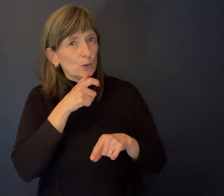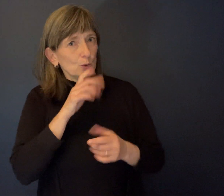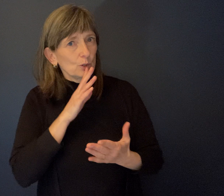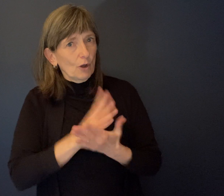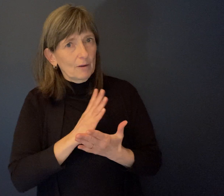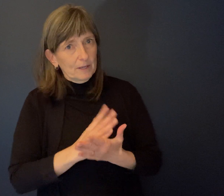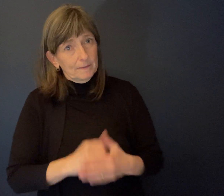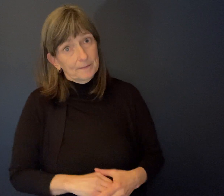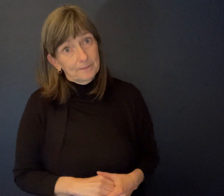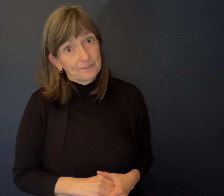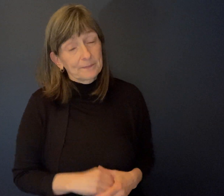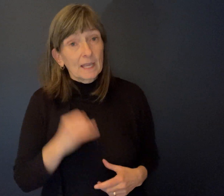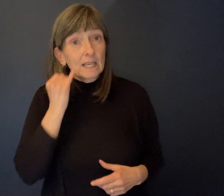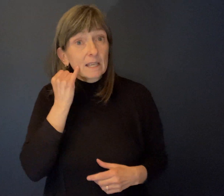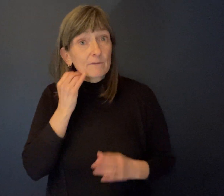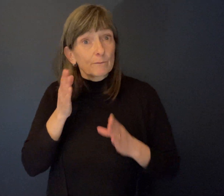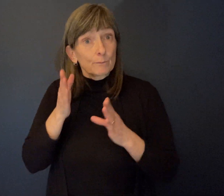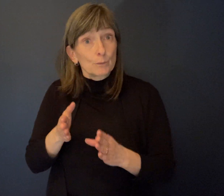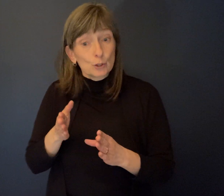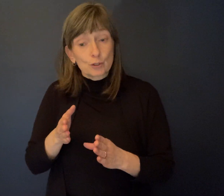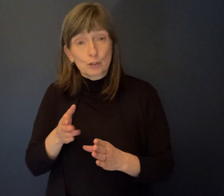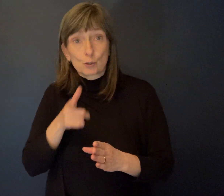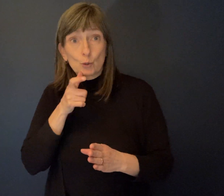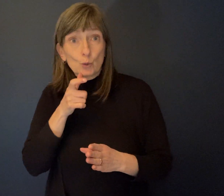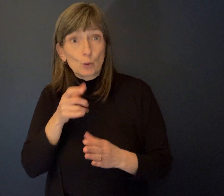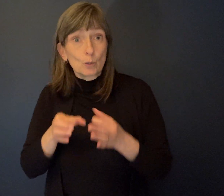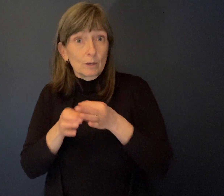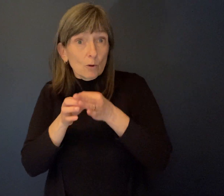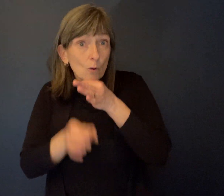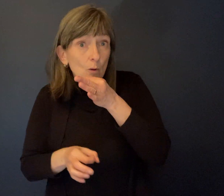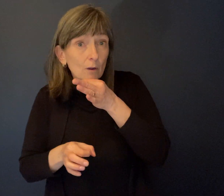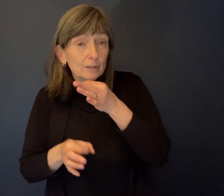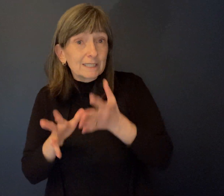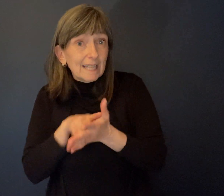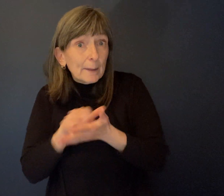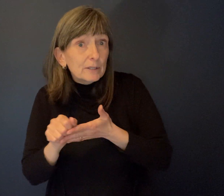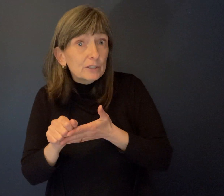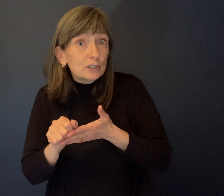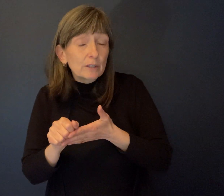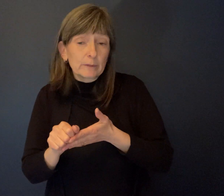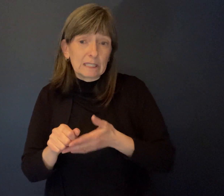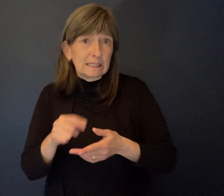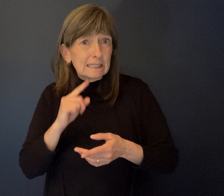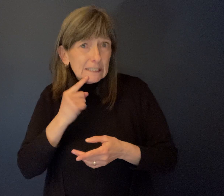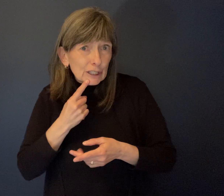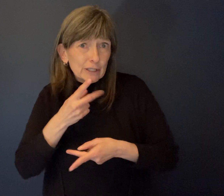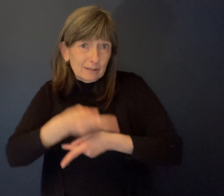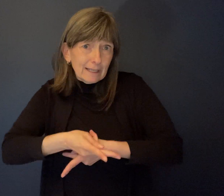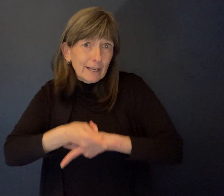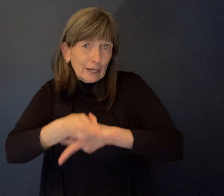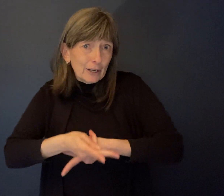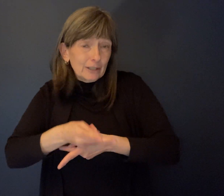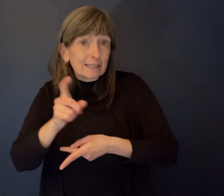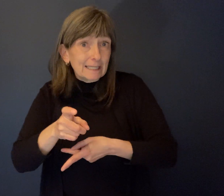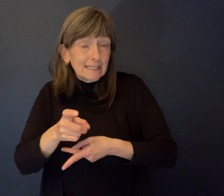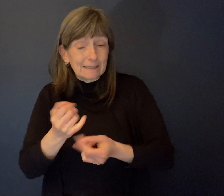If you have an individual who's incurred spinal cord injury and may need significant care to live in an independent living environment,